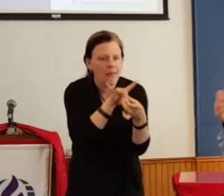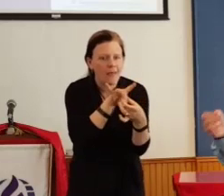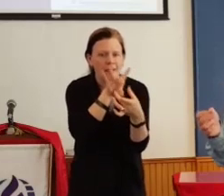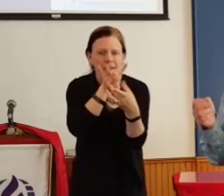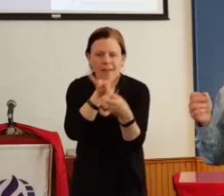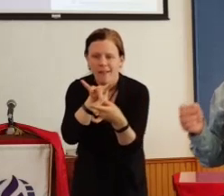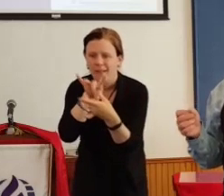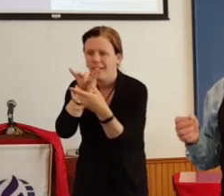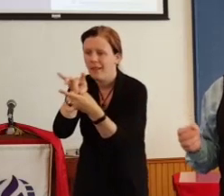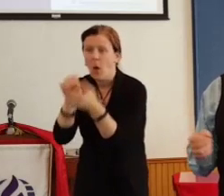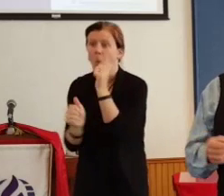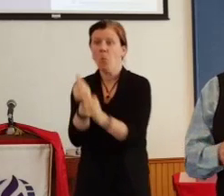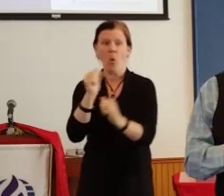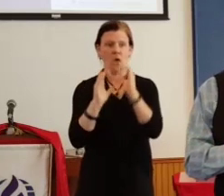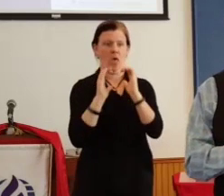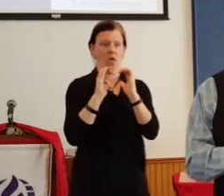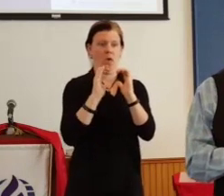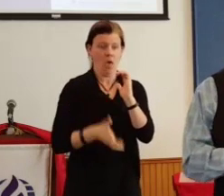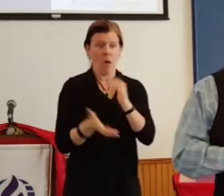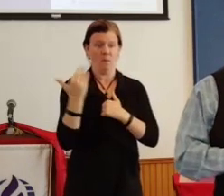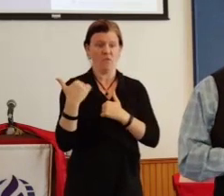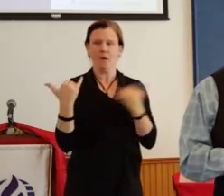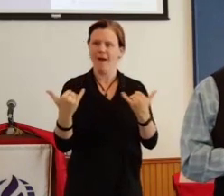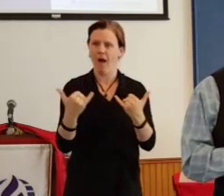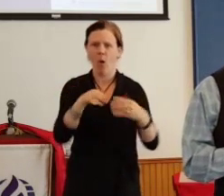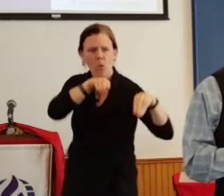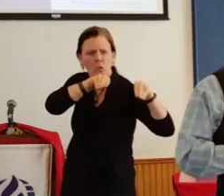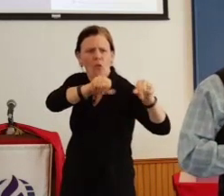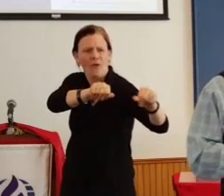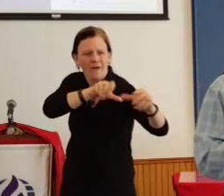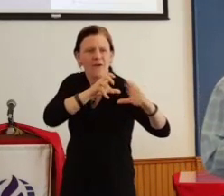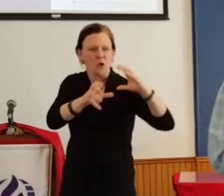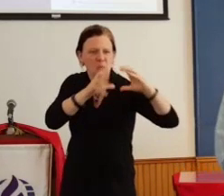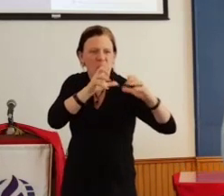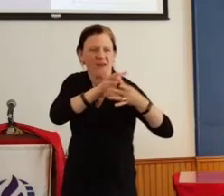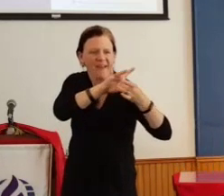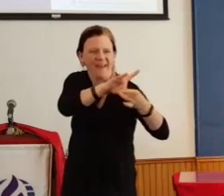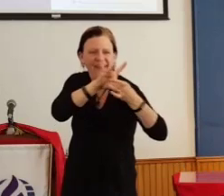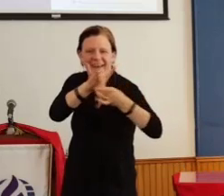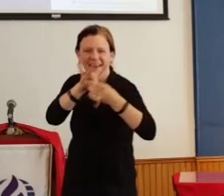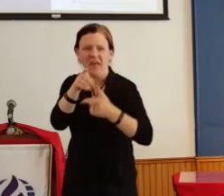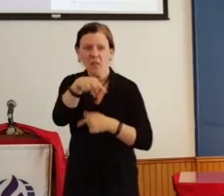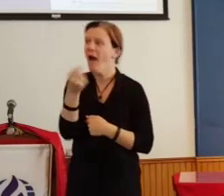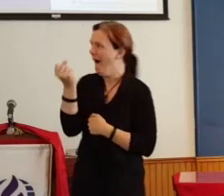normally can't communicate with. And those people are understanding us.